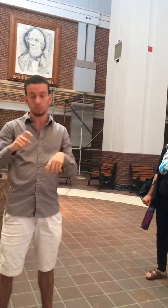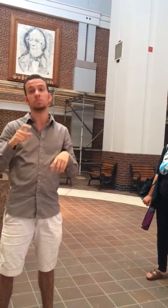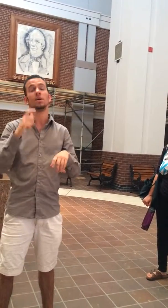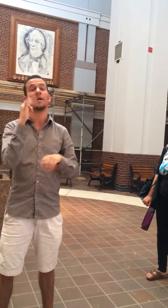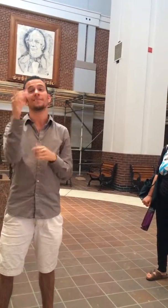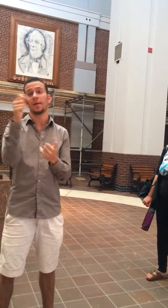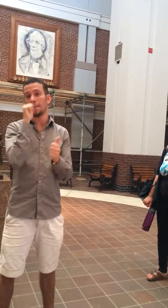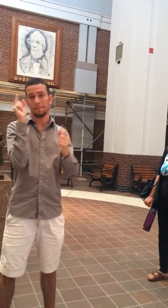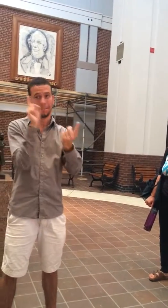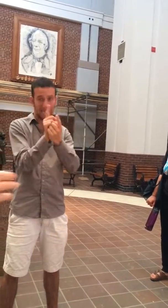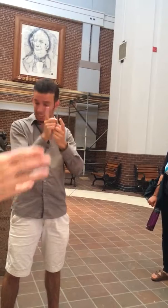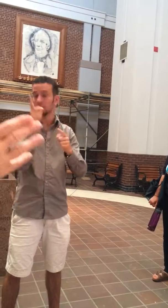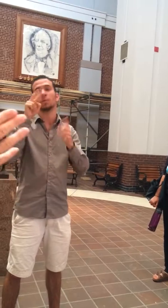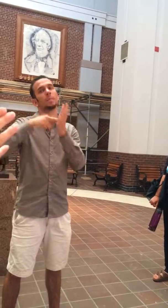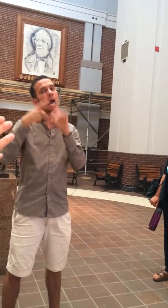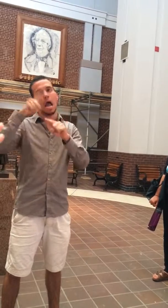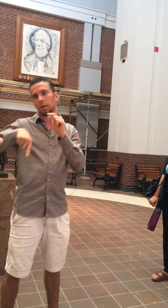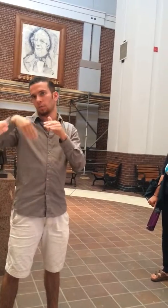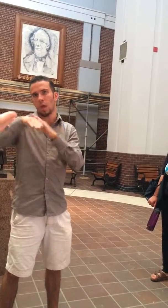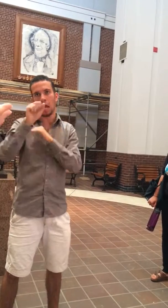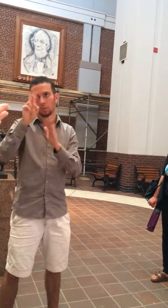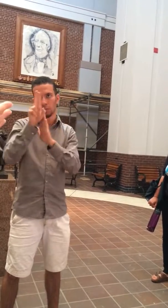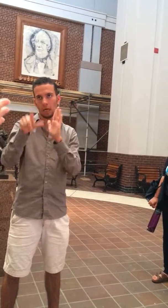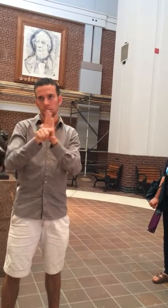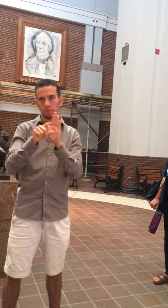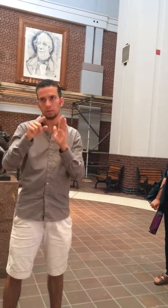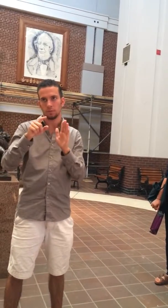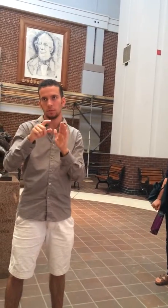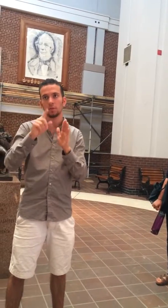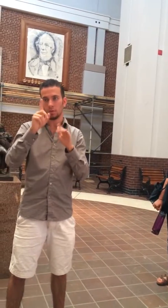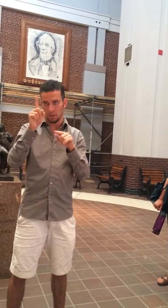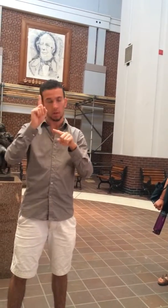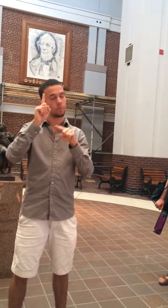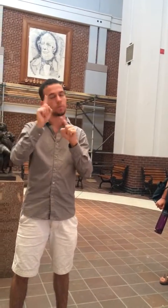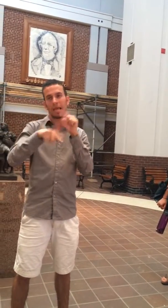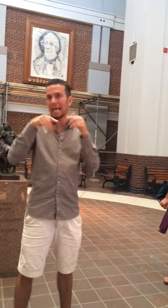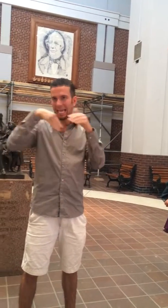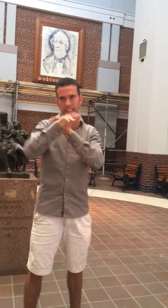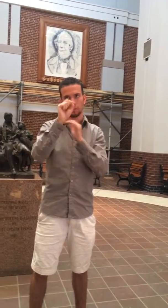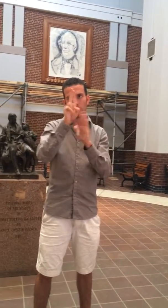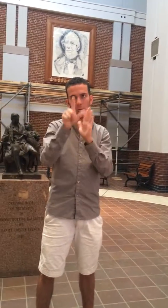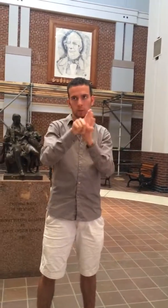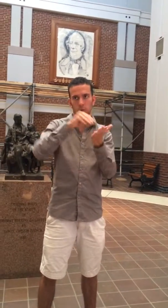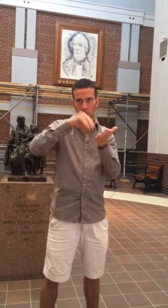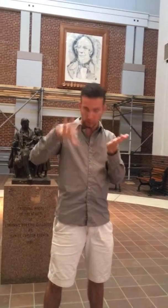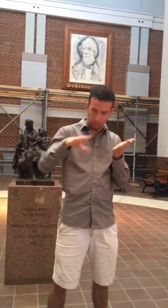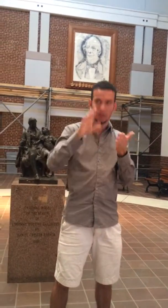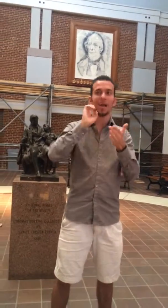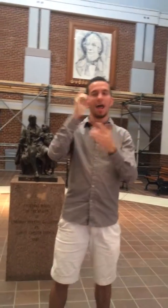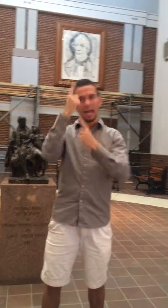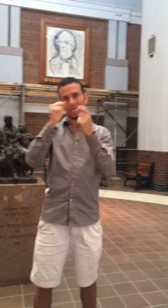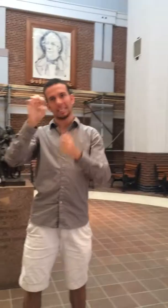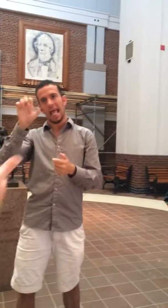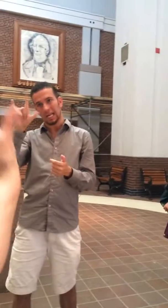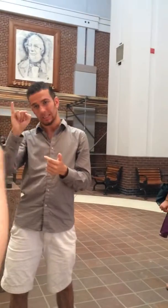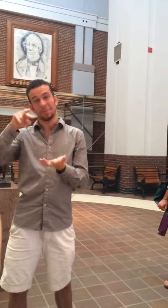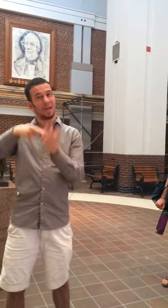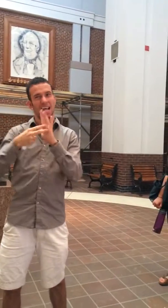prepare them to take the academic, or the admissions test. They cannot come in and be matriculated